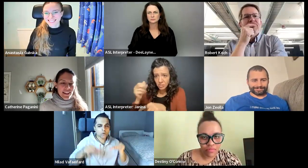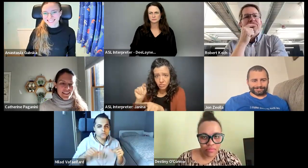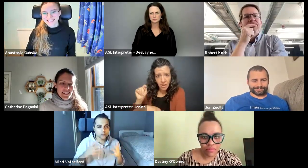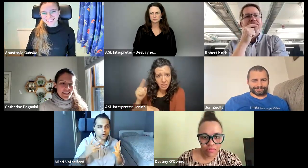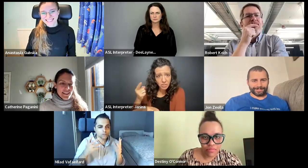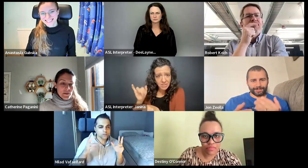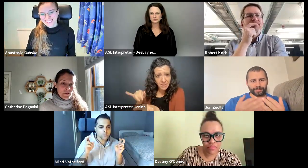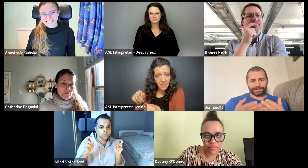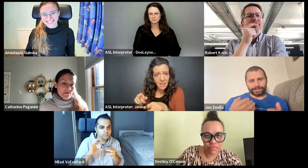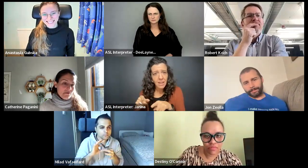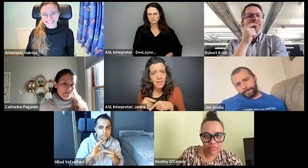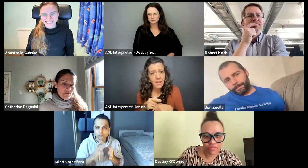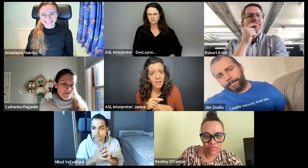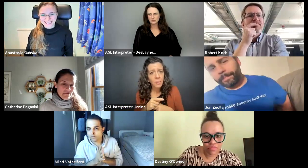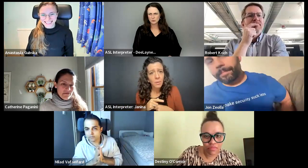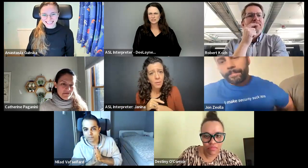Yeah.